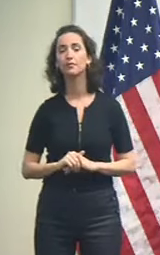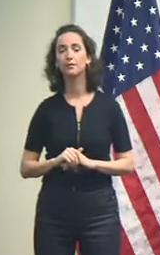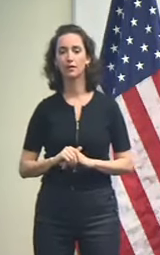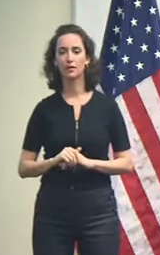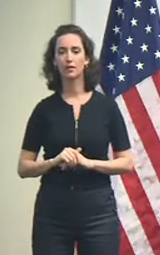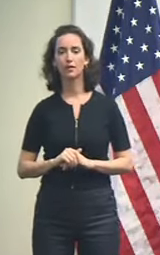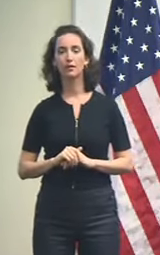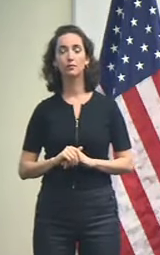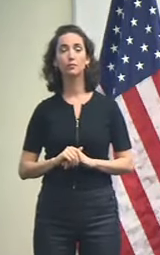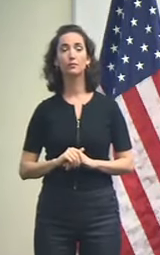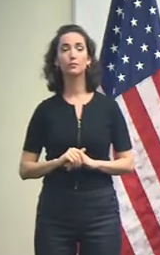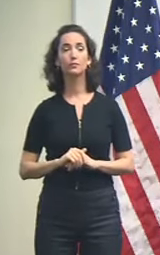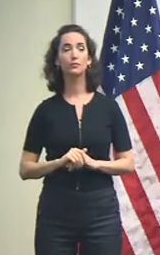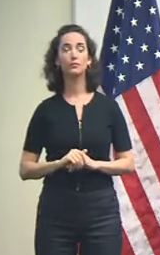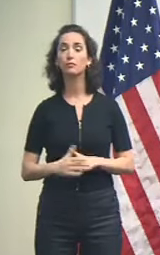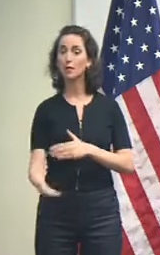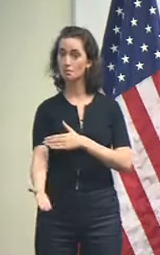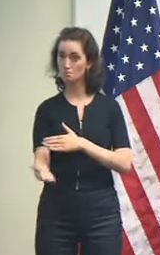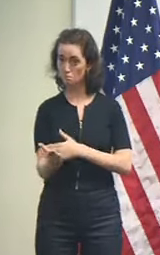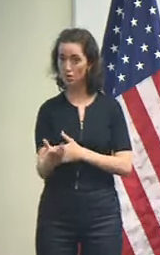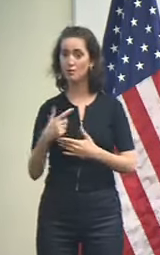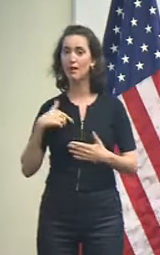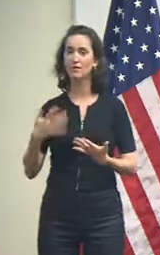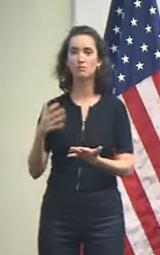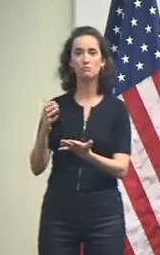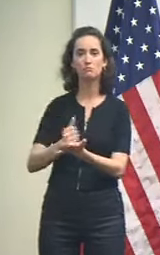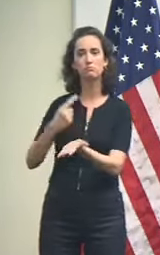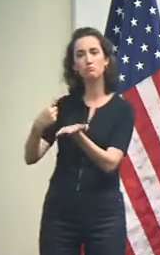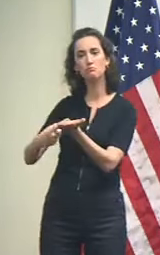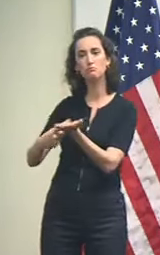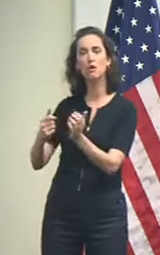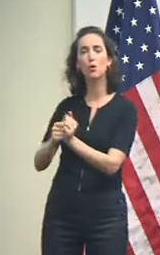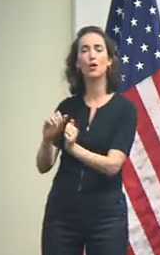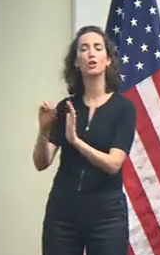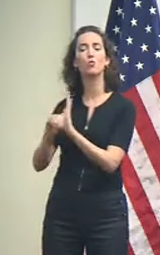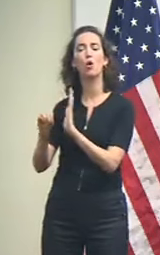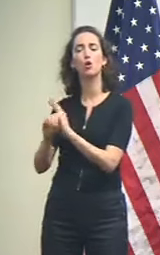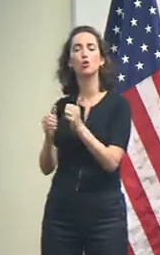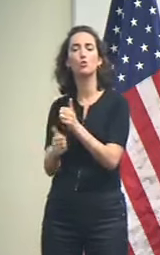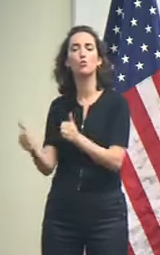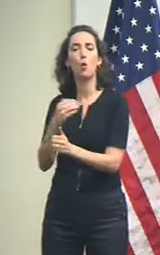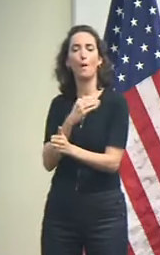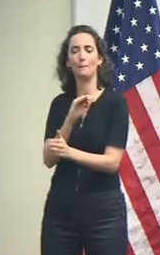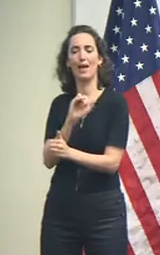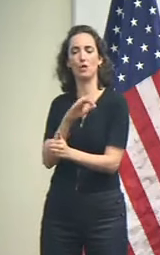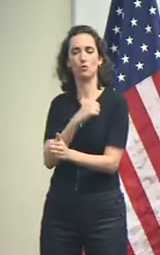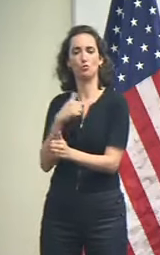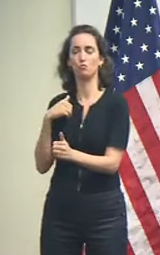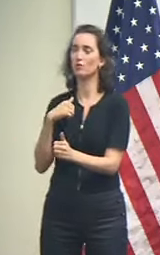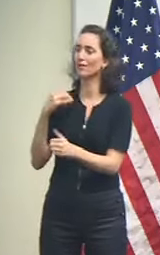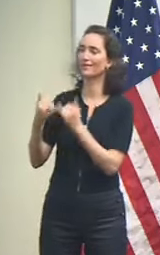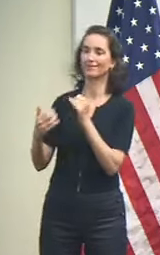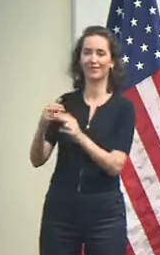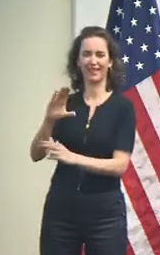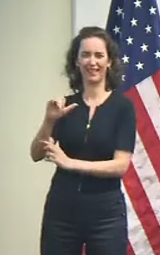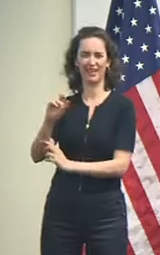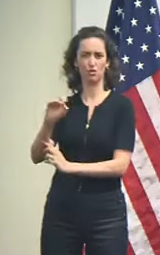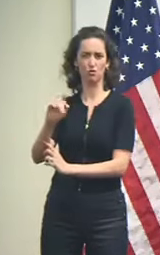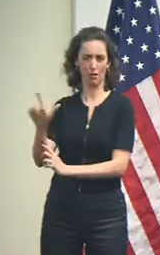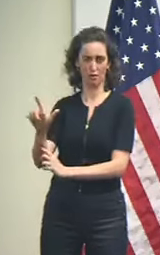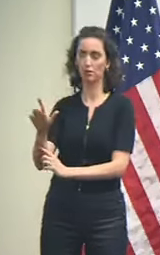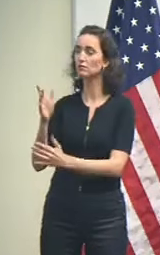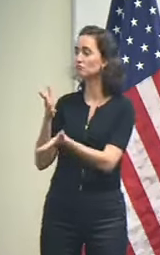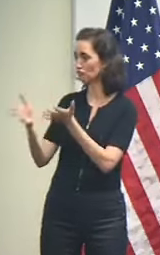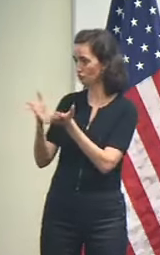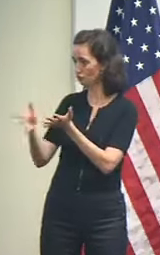have had the opportunity this morning to speak with Mayor Cantrell of New Orleans, and she told me that she believes the